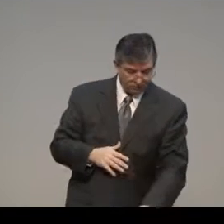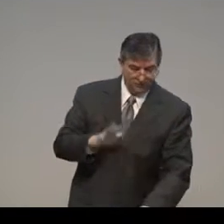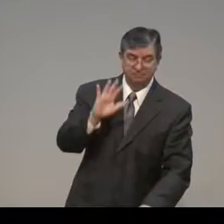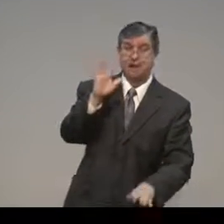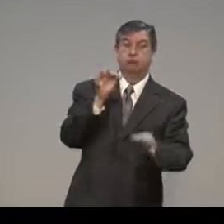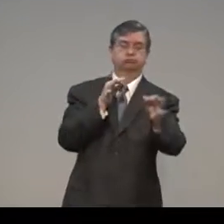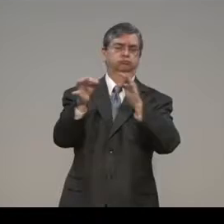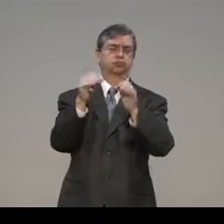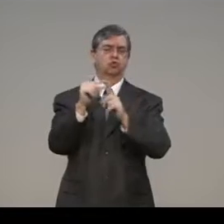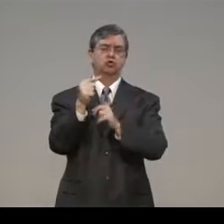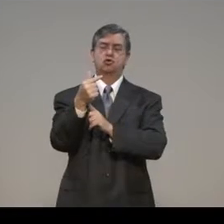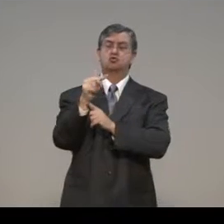that's, we're talking about grace.